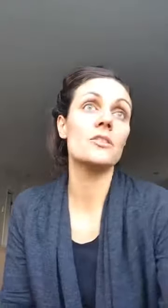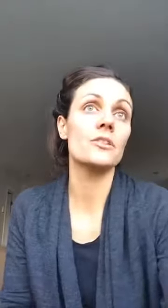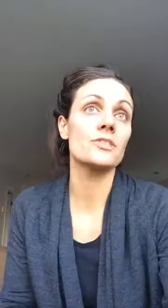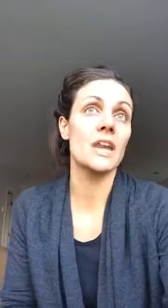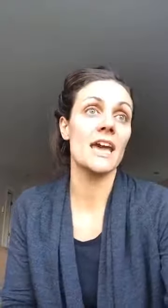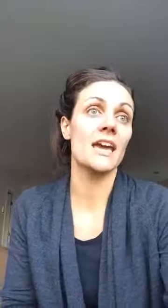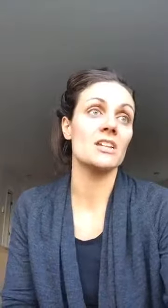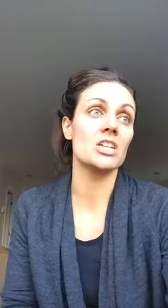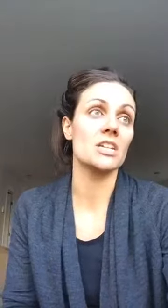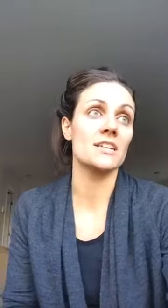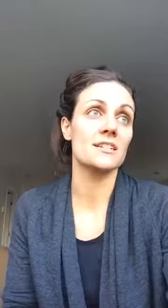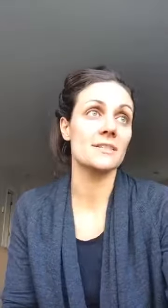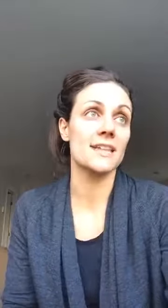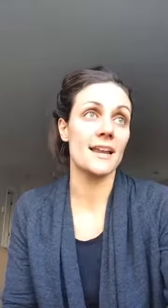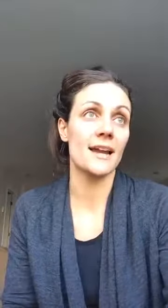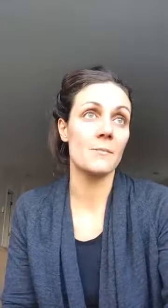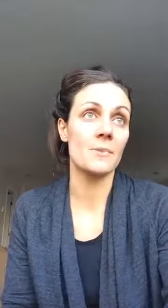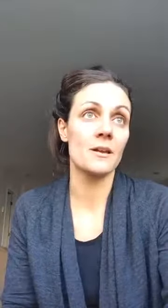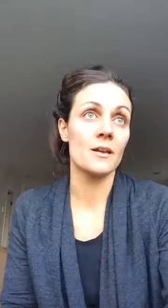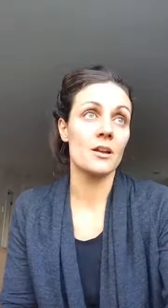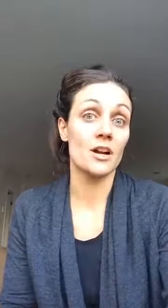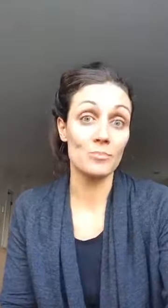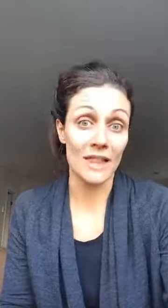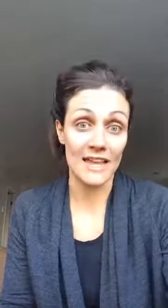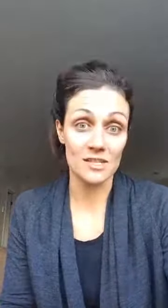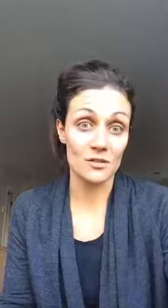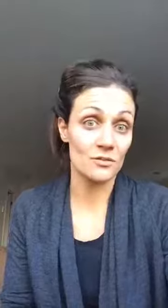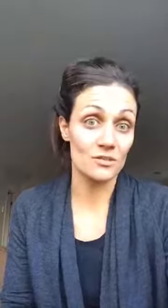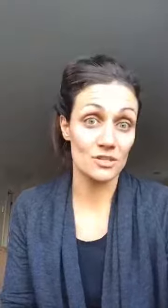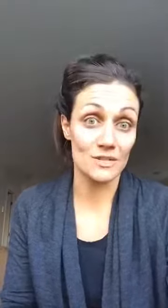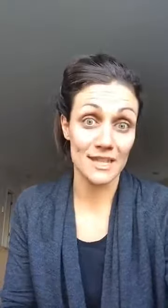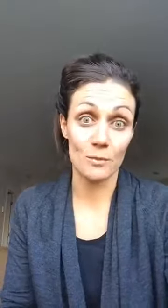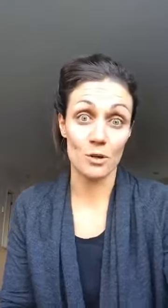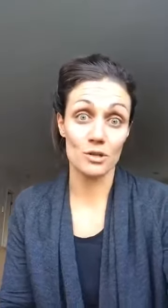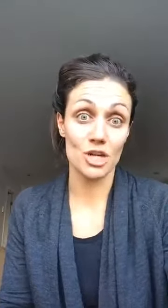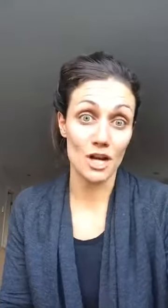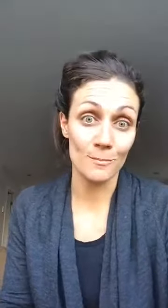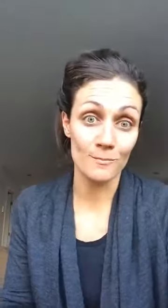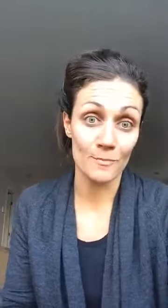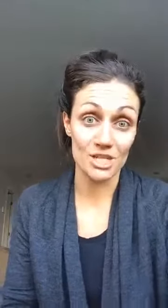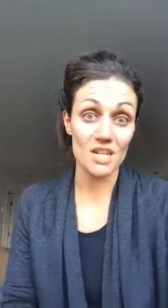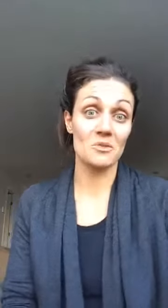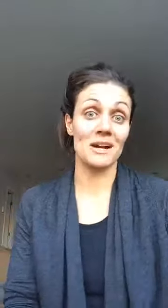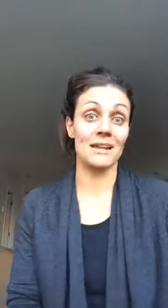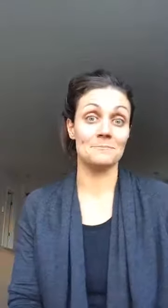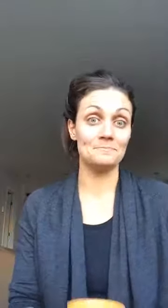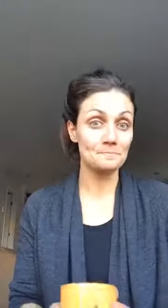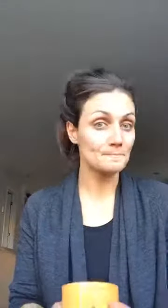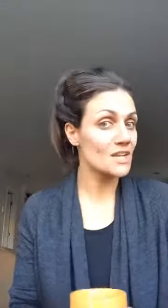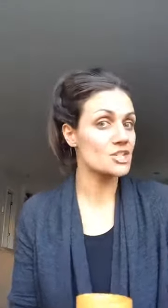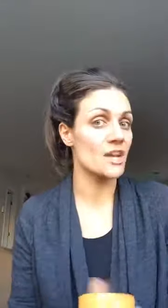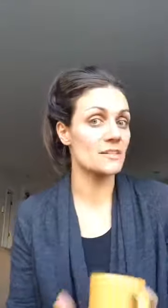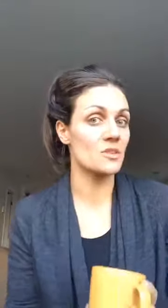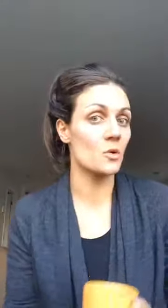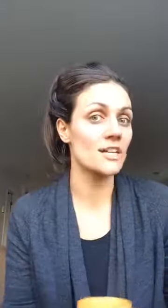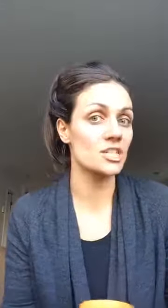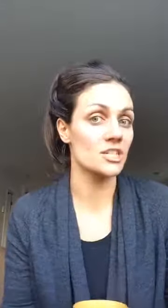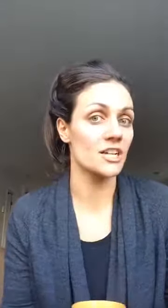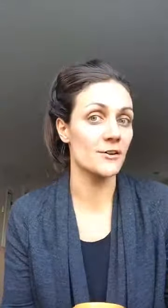coach today and she's setting up her plan so to escape her job by january and she asked me the question of